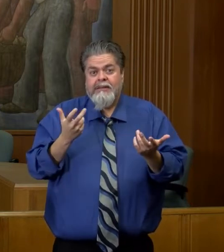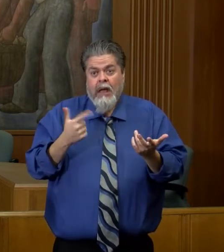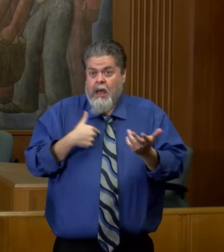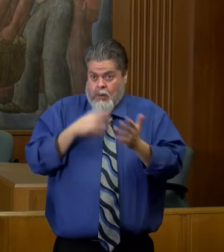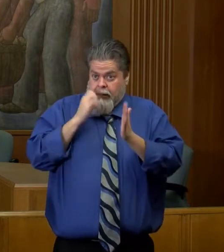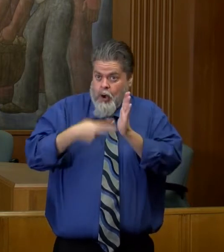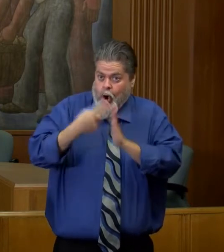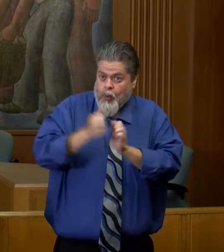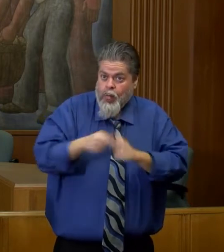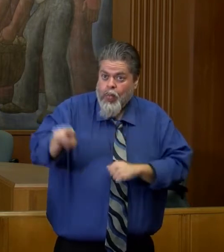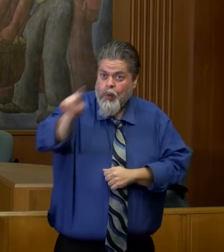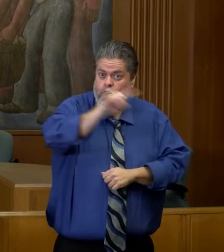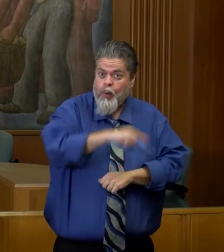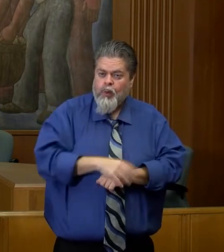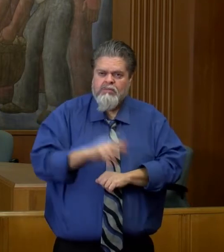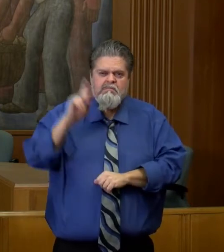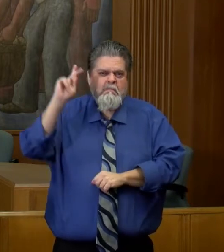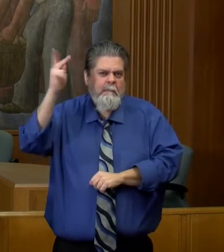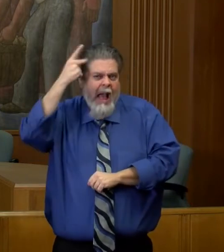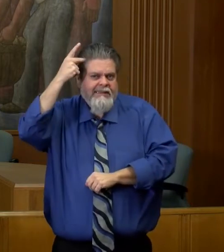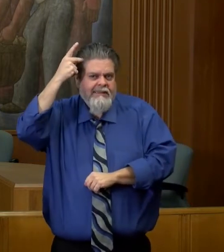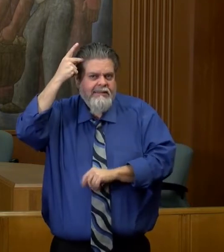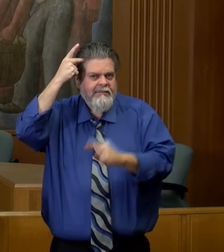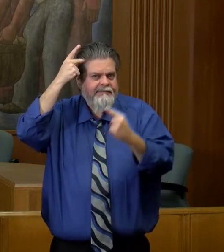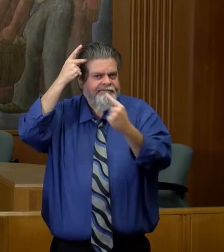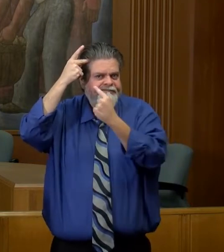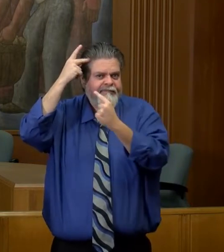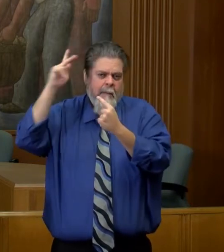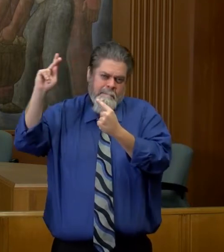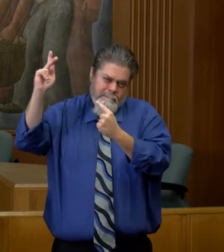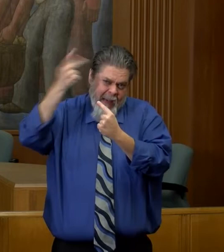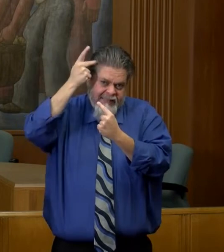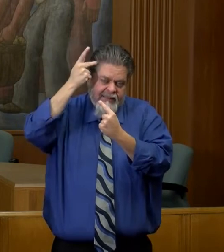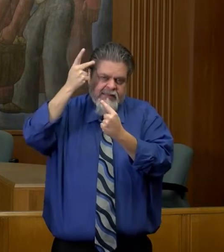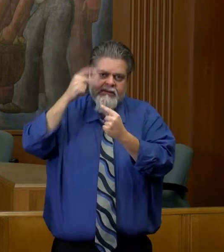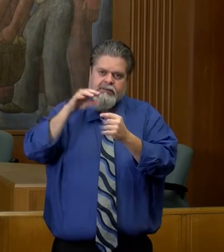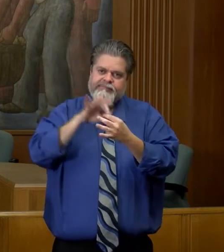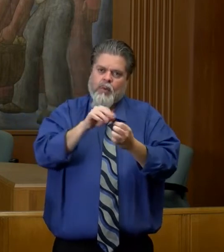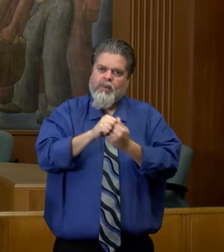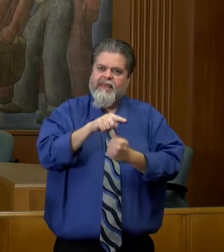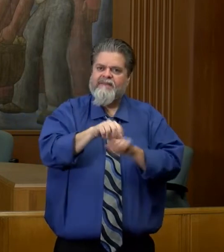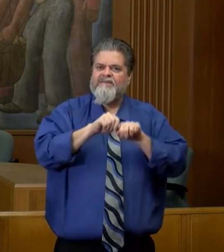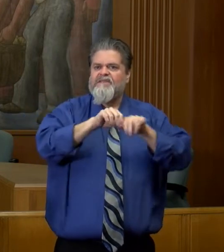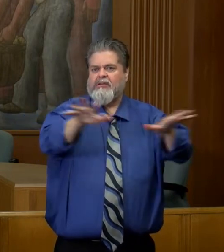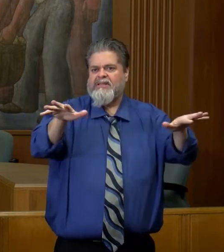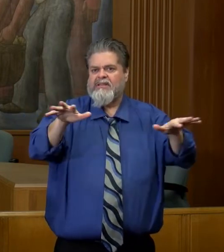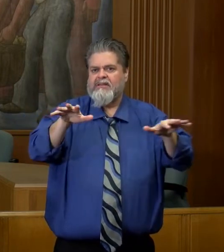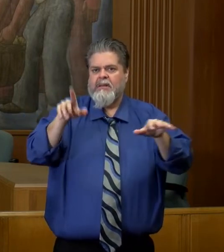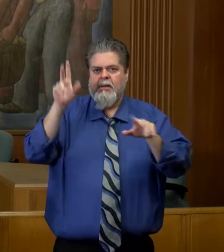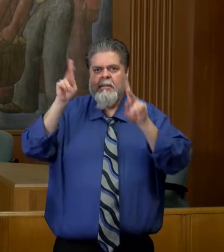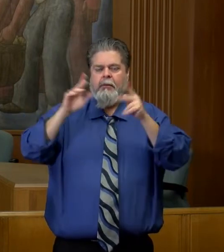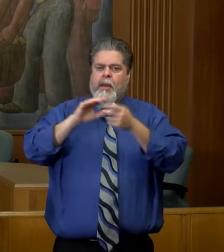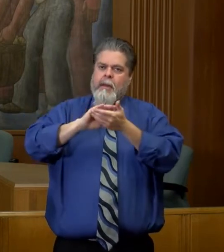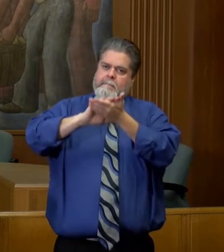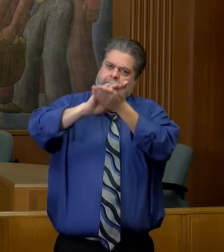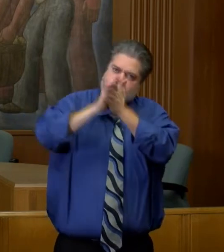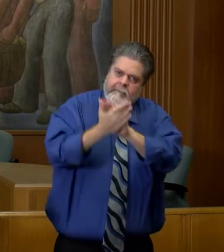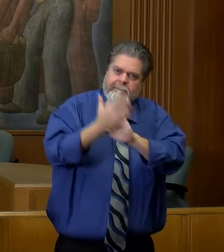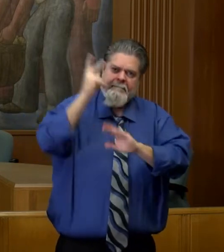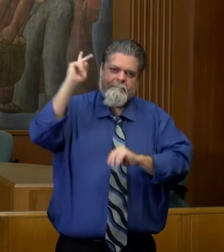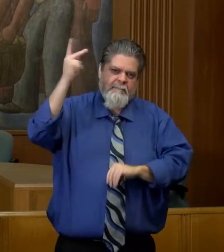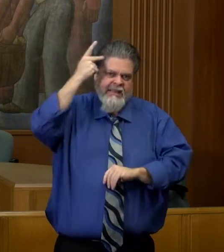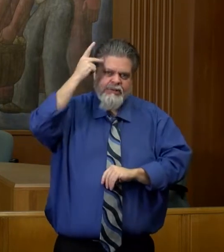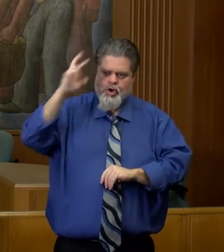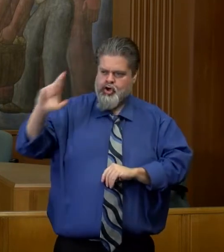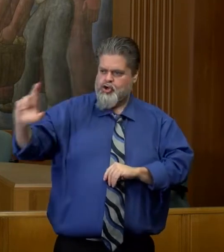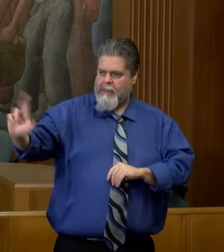candid, is the politicization of this virus and how there are political responses that are